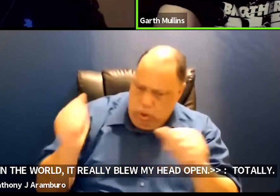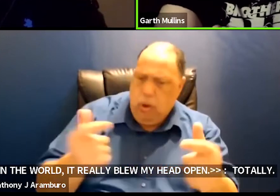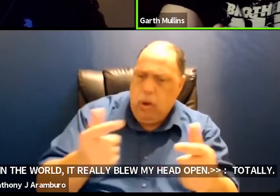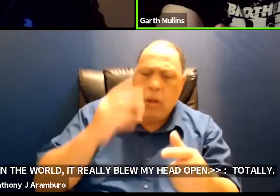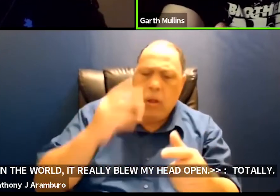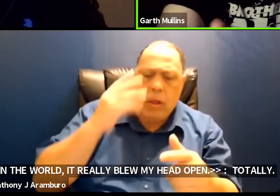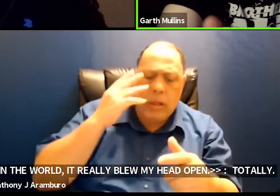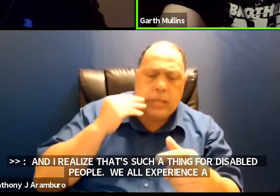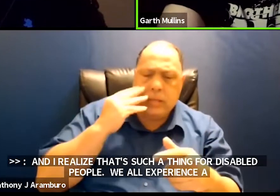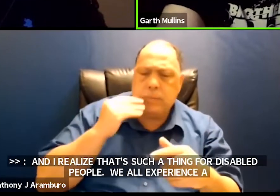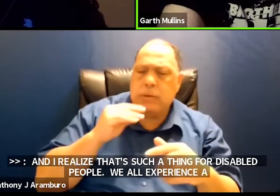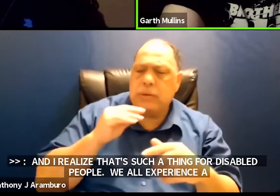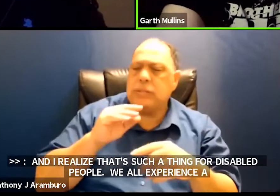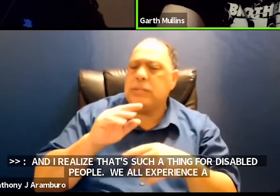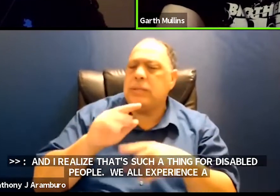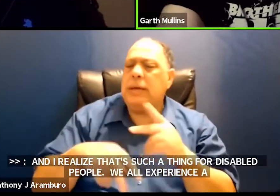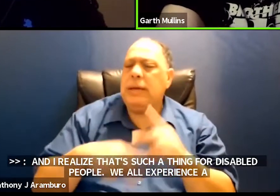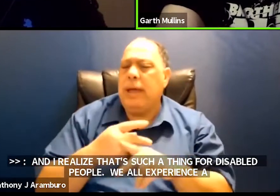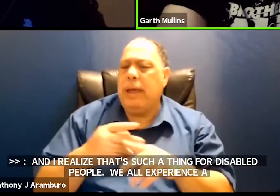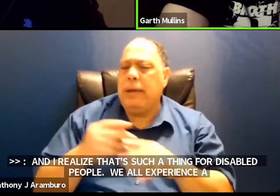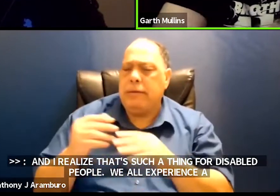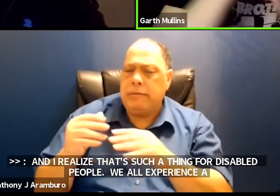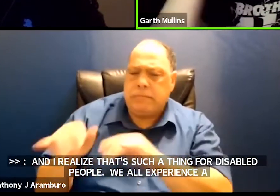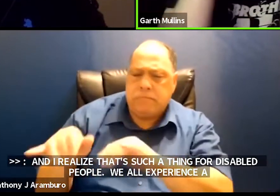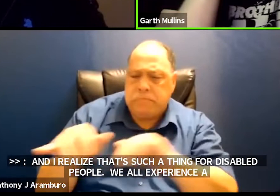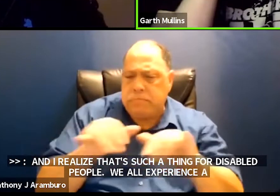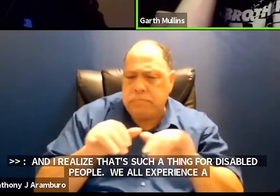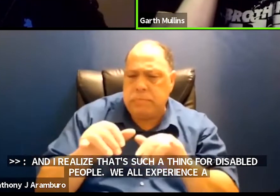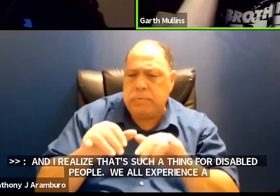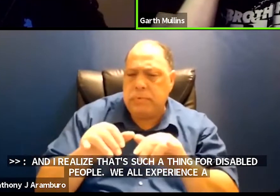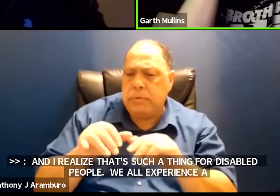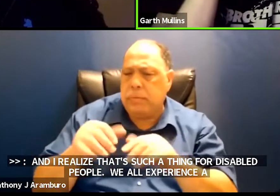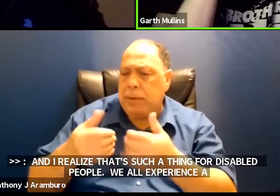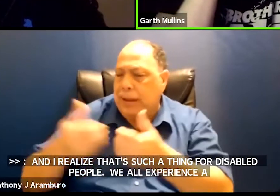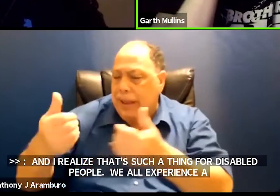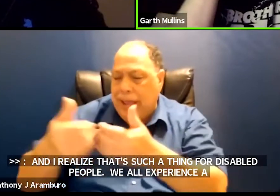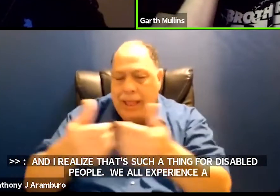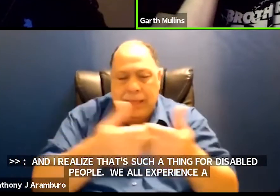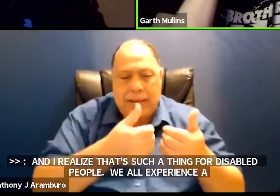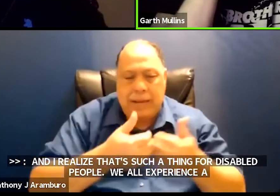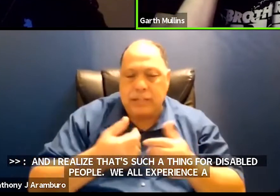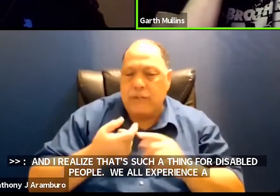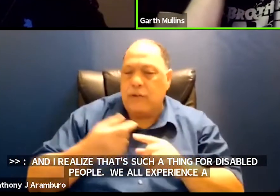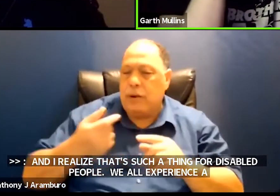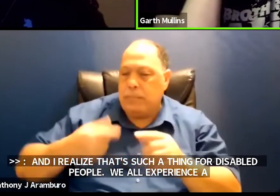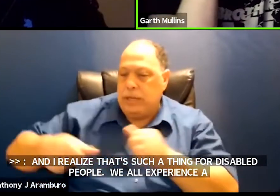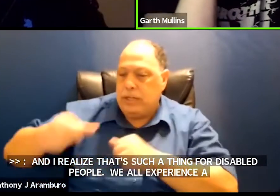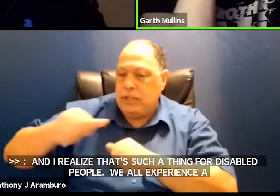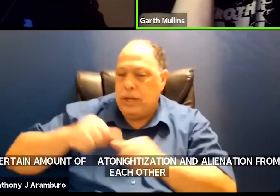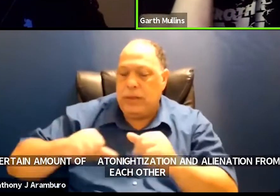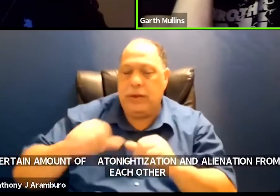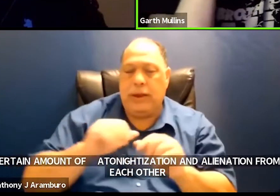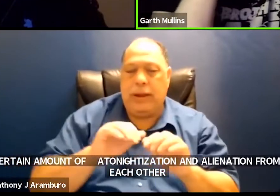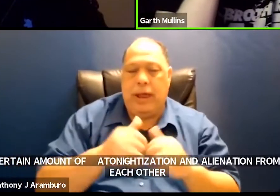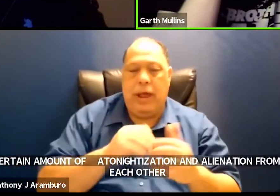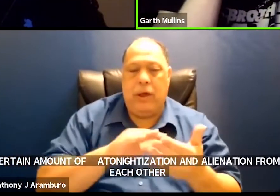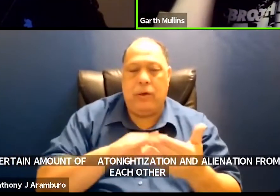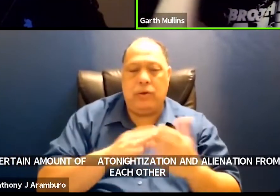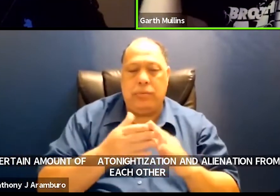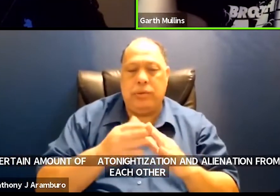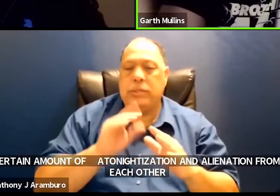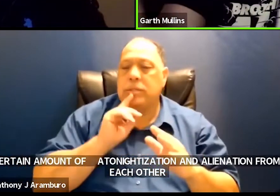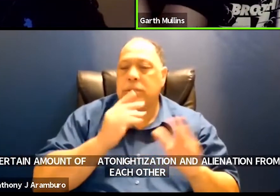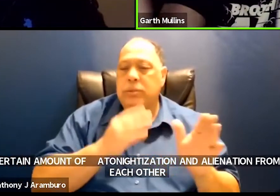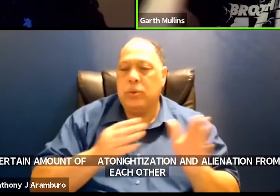atomization and and alienation from each other and and and from the way that communities are organized and even